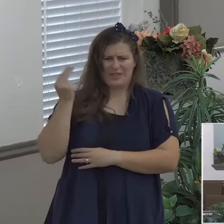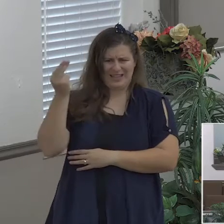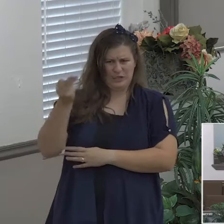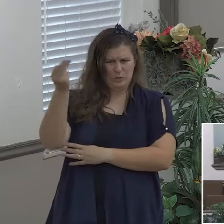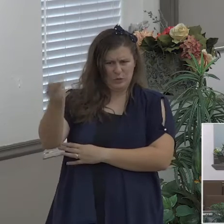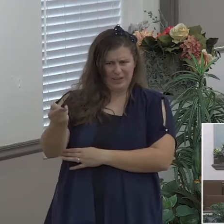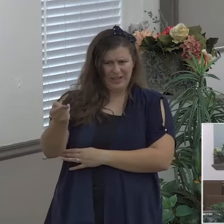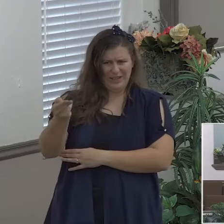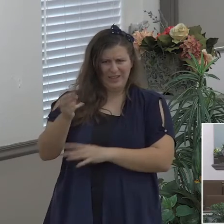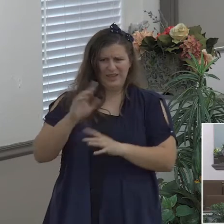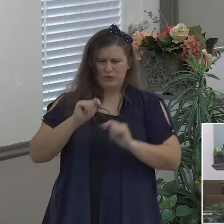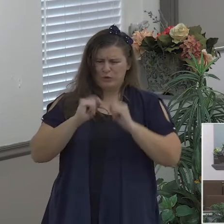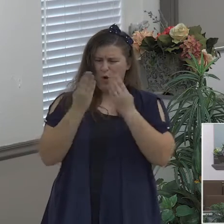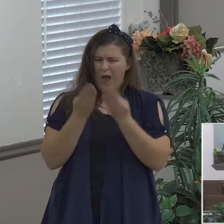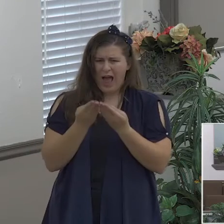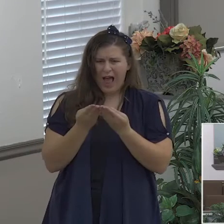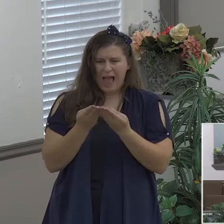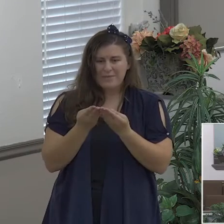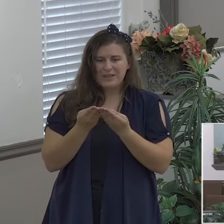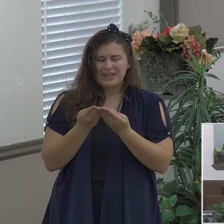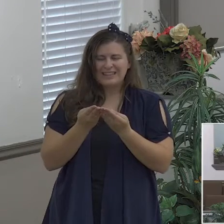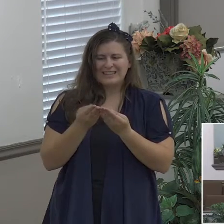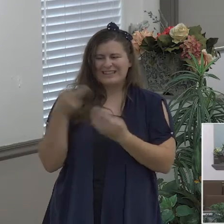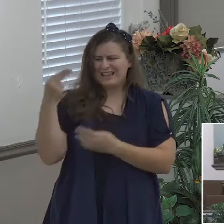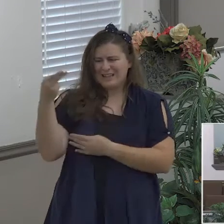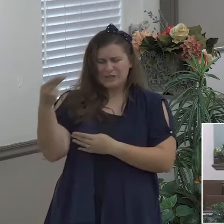they're not exactly where they need to be